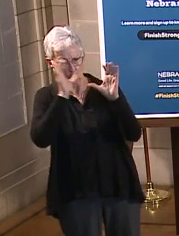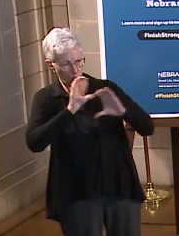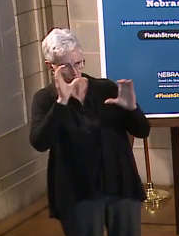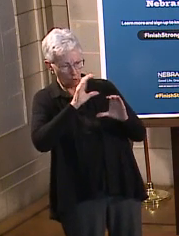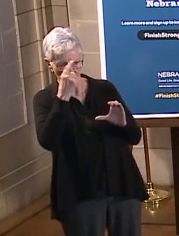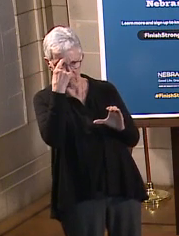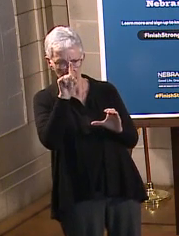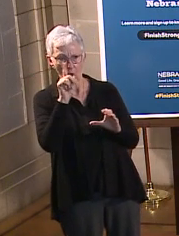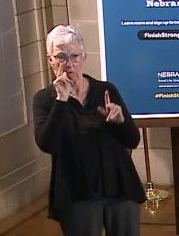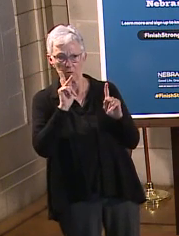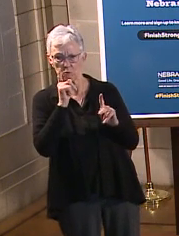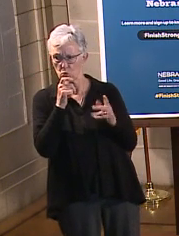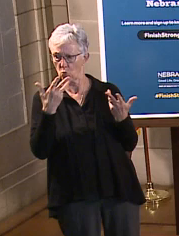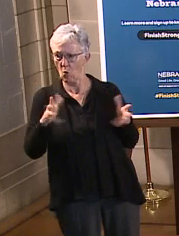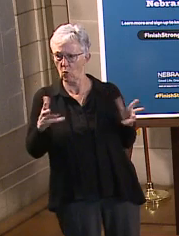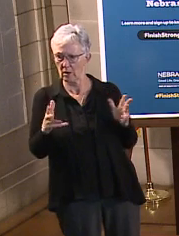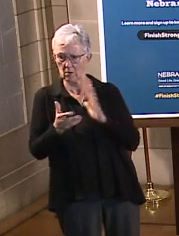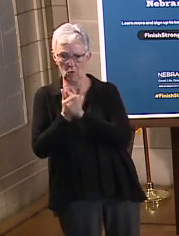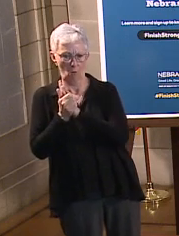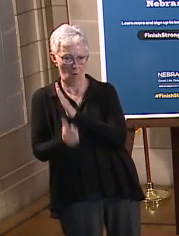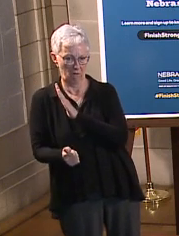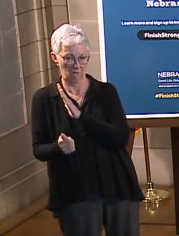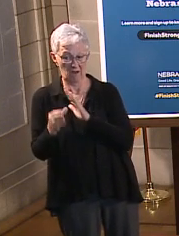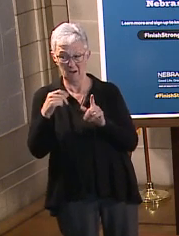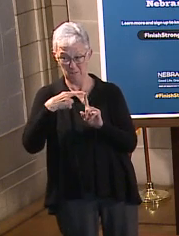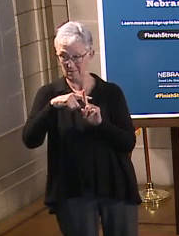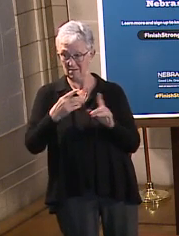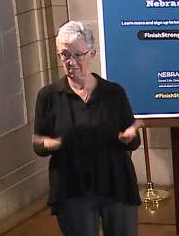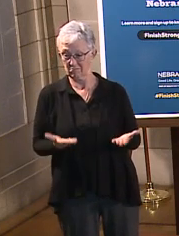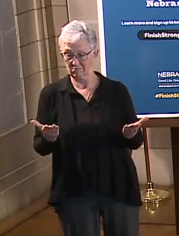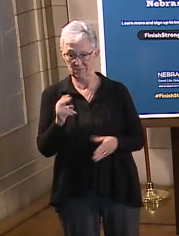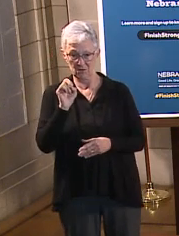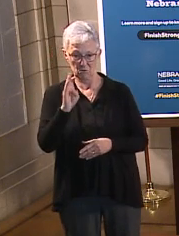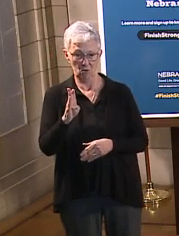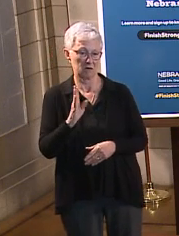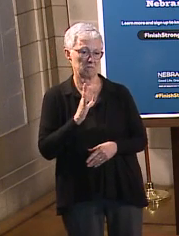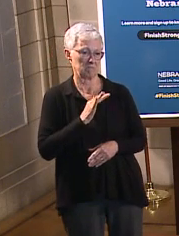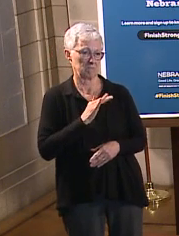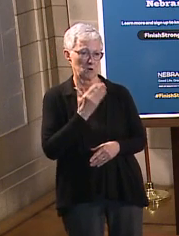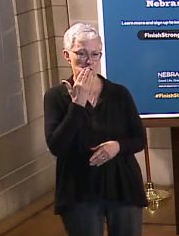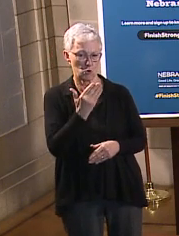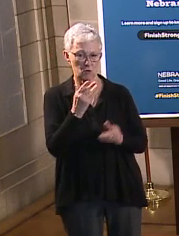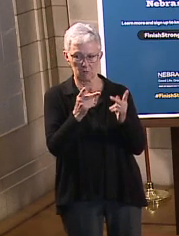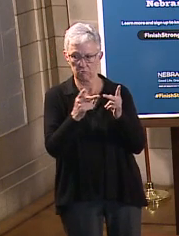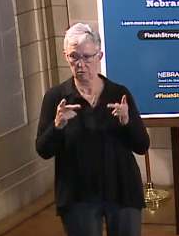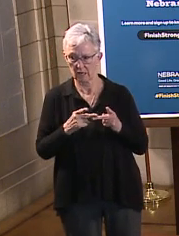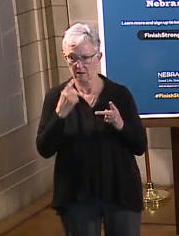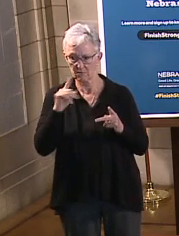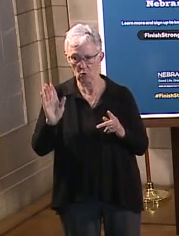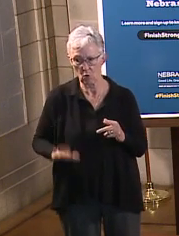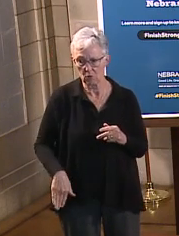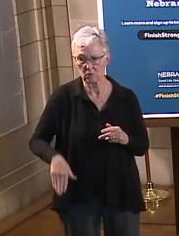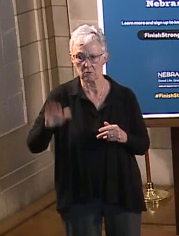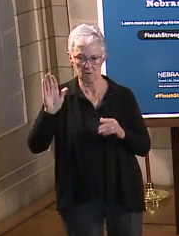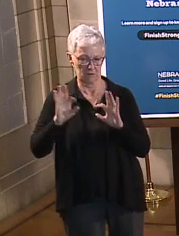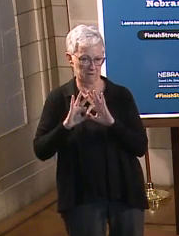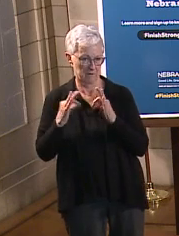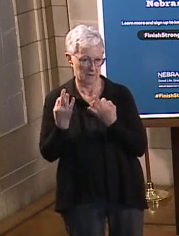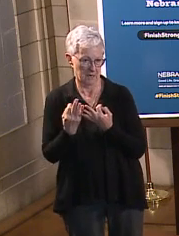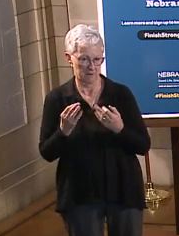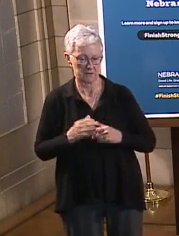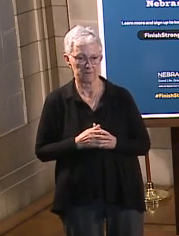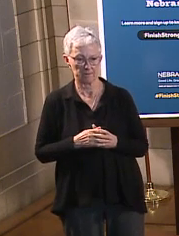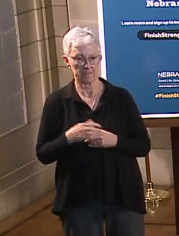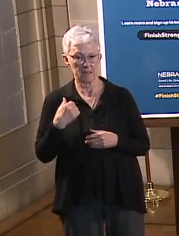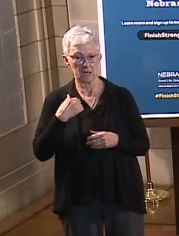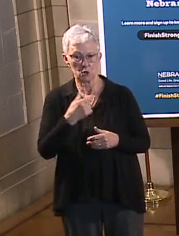place to live, work, and raise their families. DOD's Skill Bridge program offers a way to create linkages between our nation's